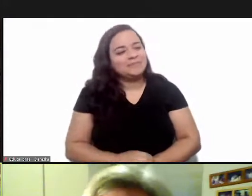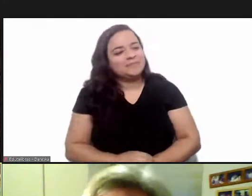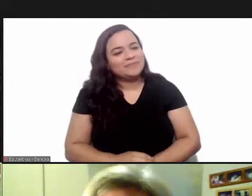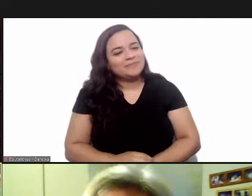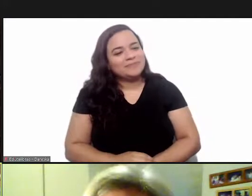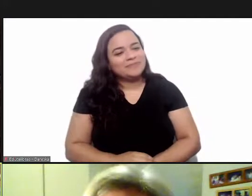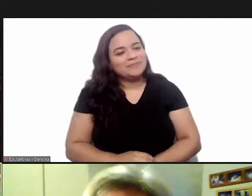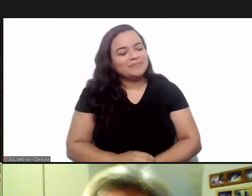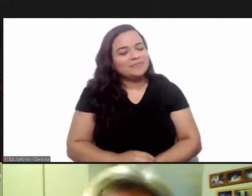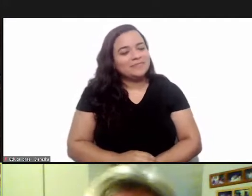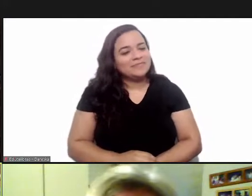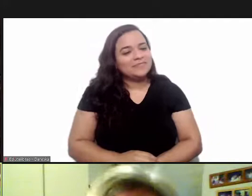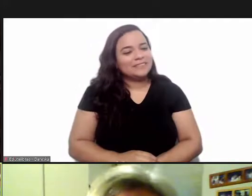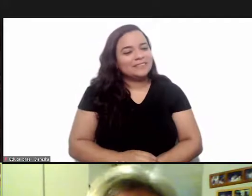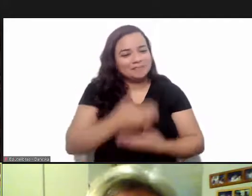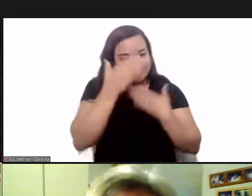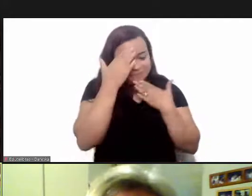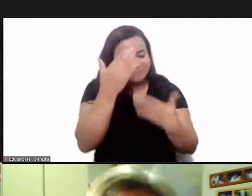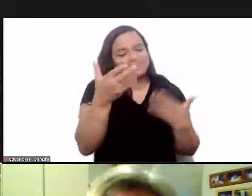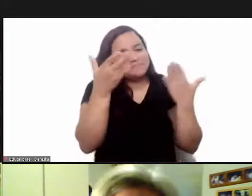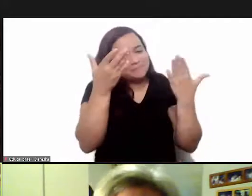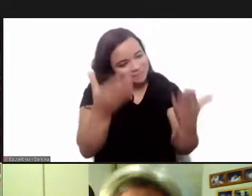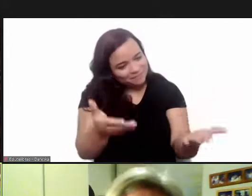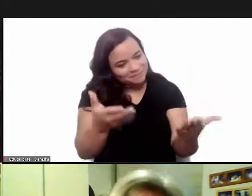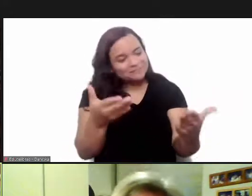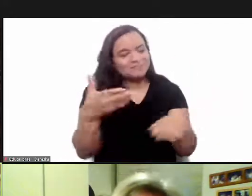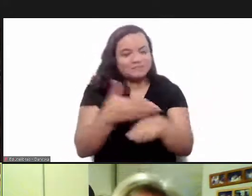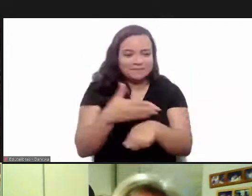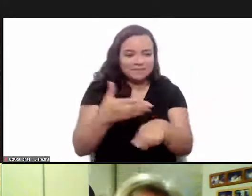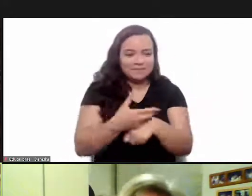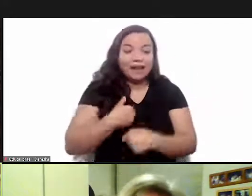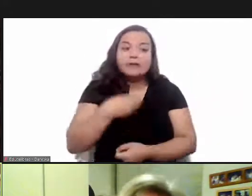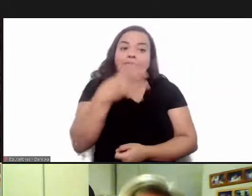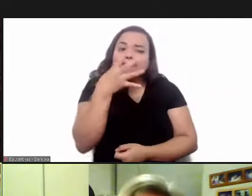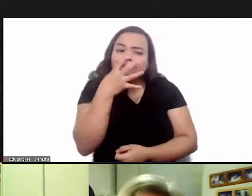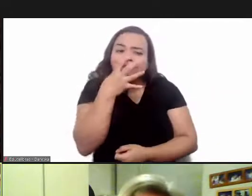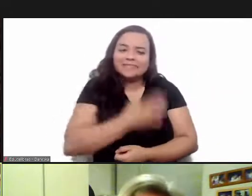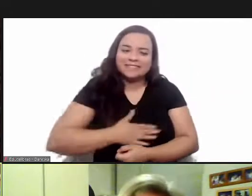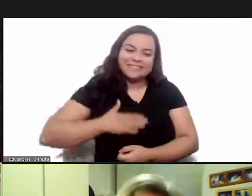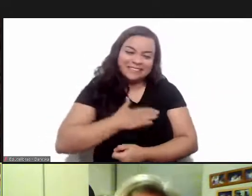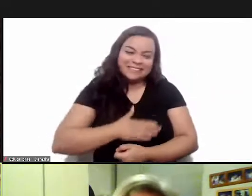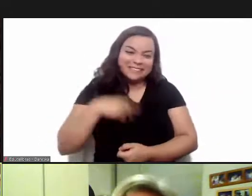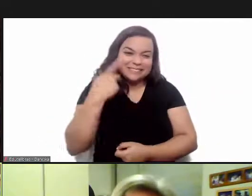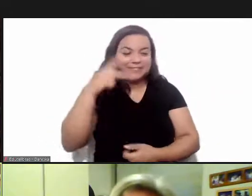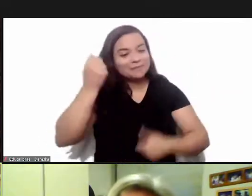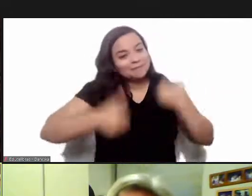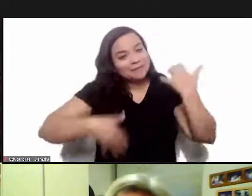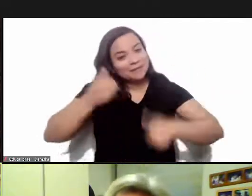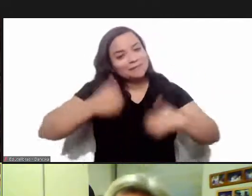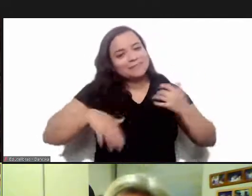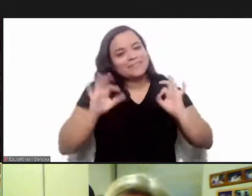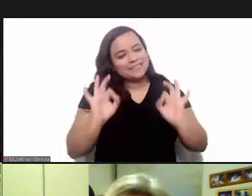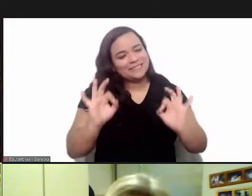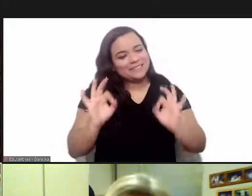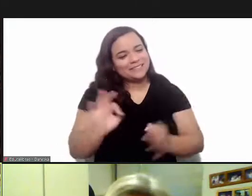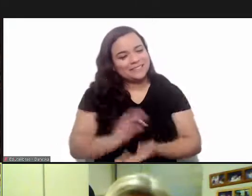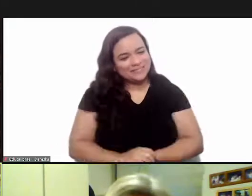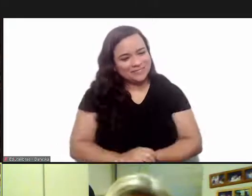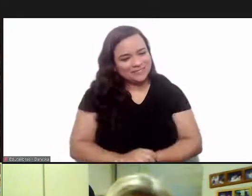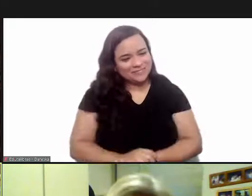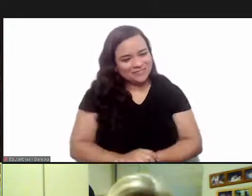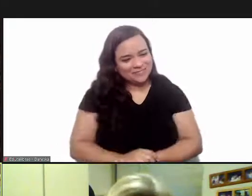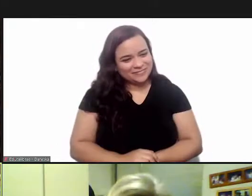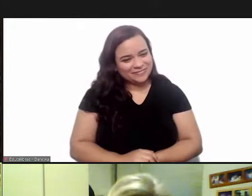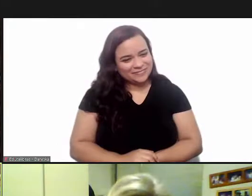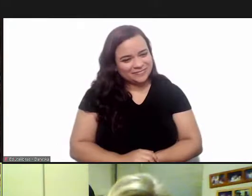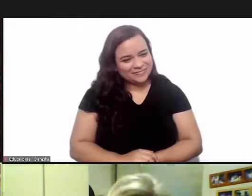cuevas and i want to greet uh for i had a wonder pipian